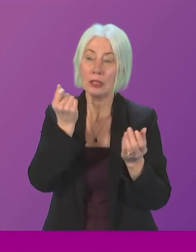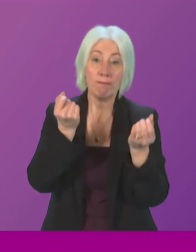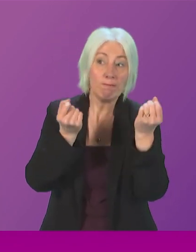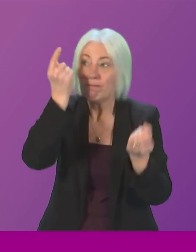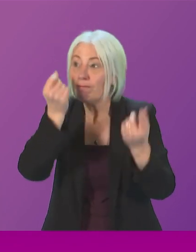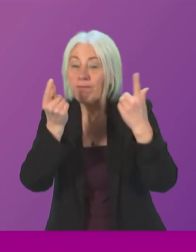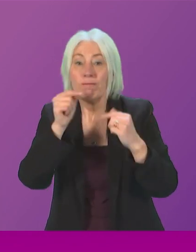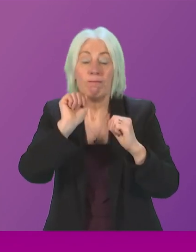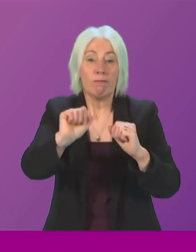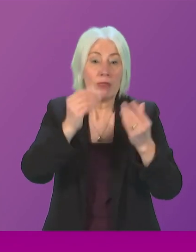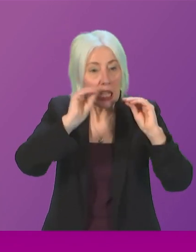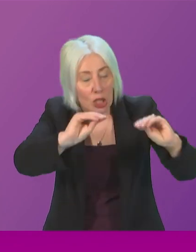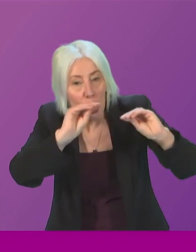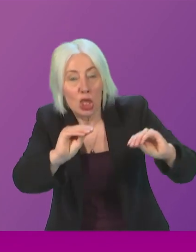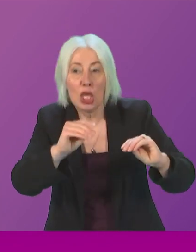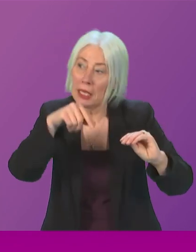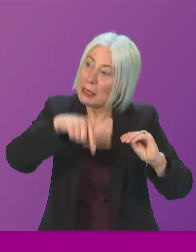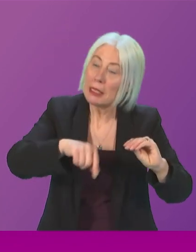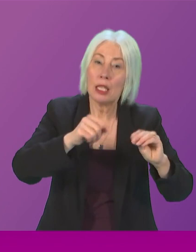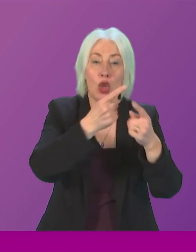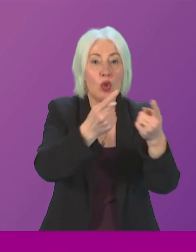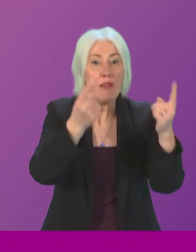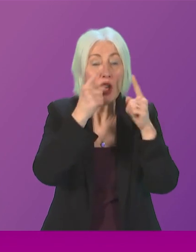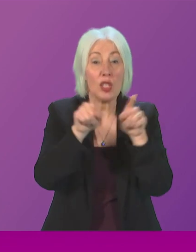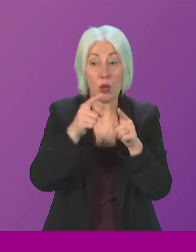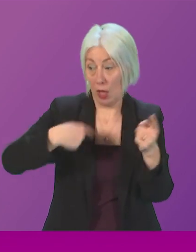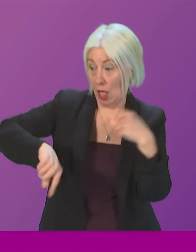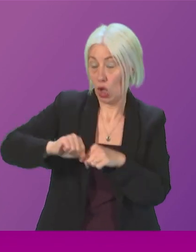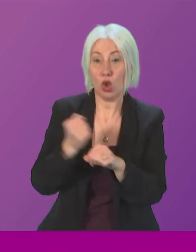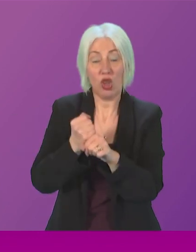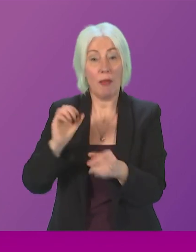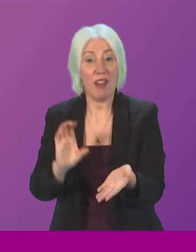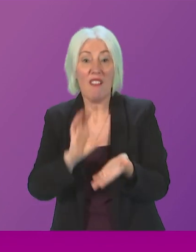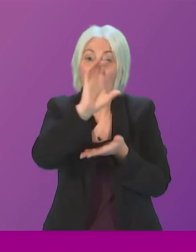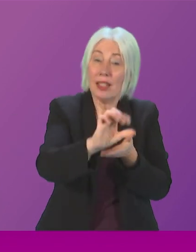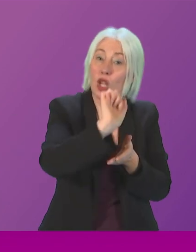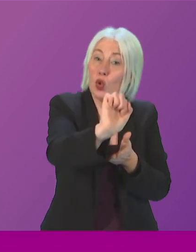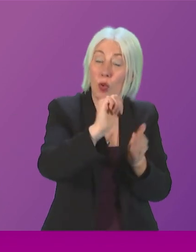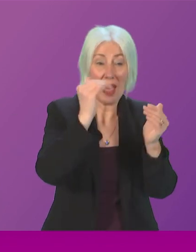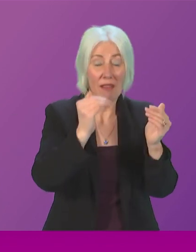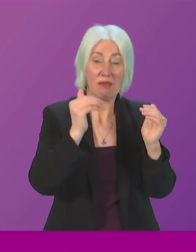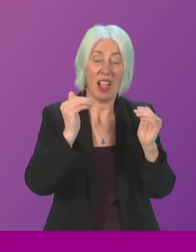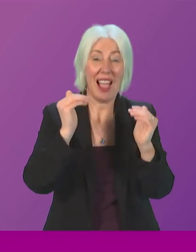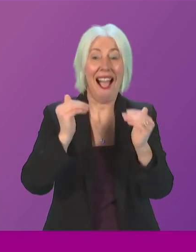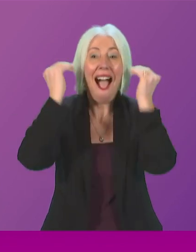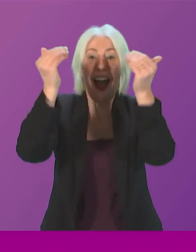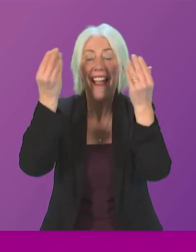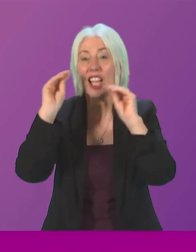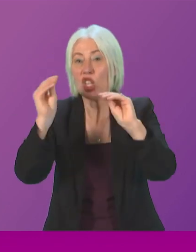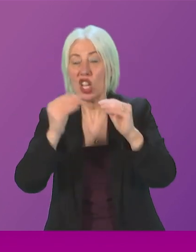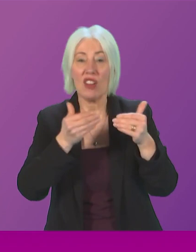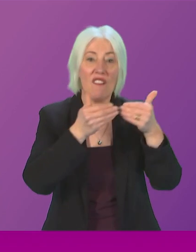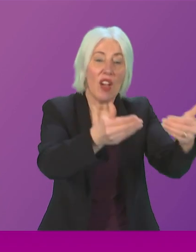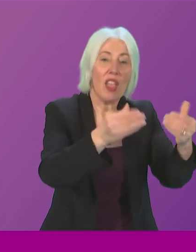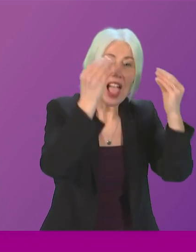universities the excellent education they provide but also it's down to the funding that the Scottish government has put in to higher education and further education sectors for